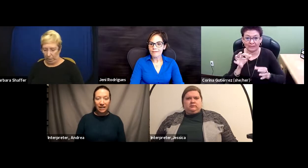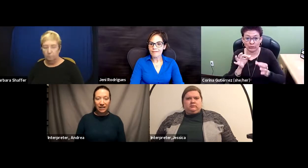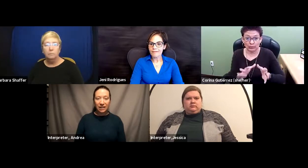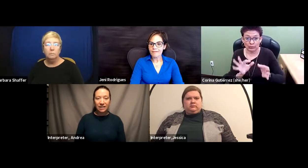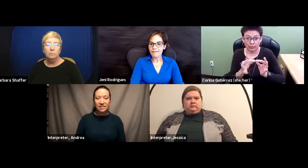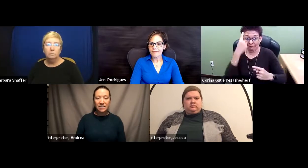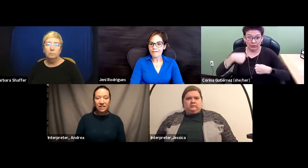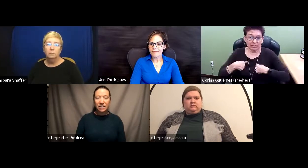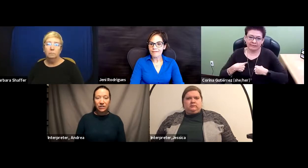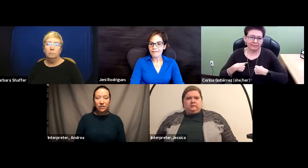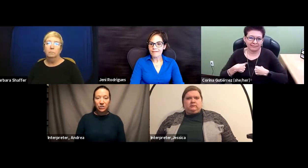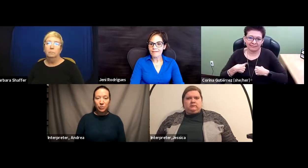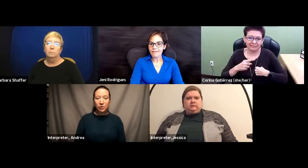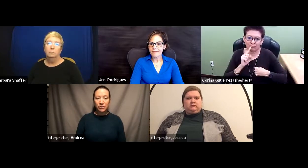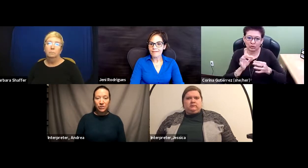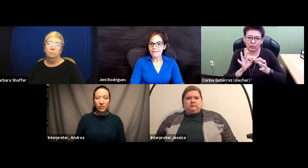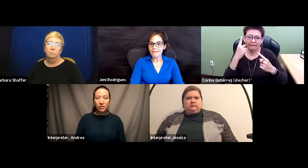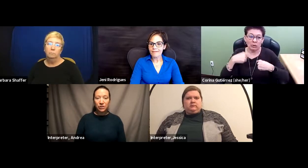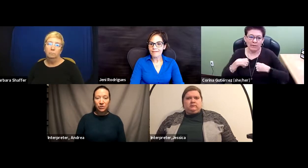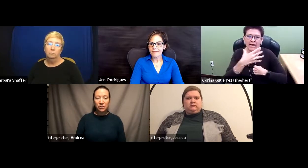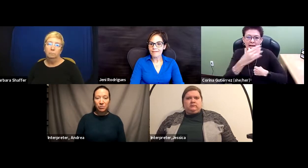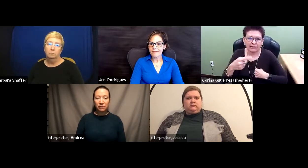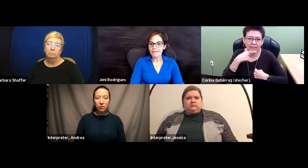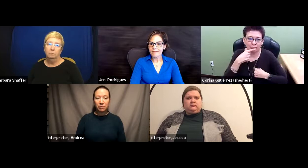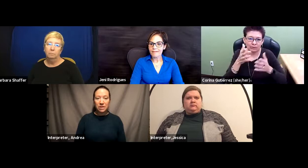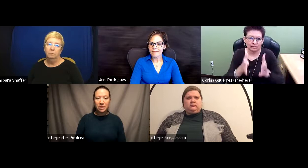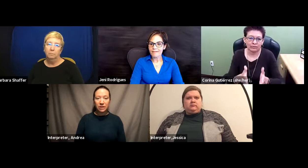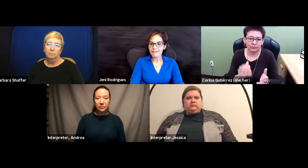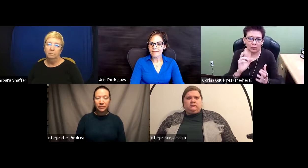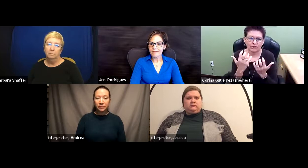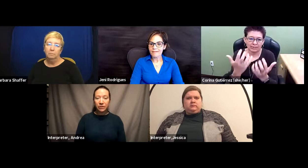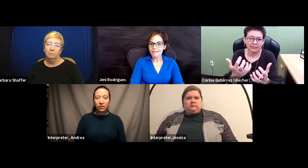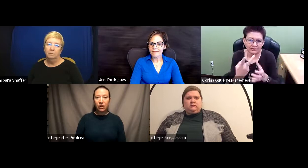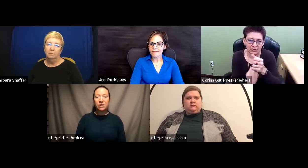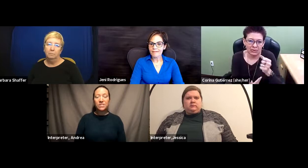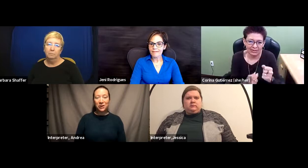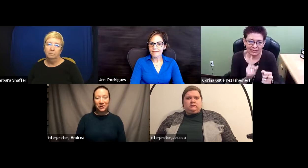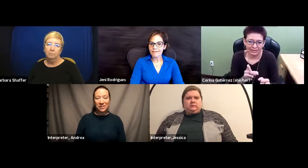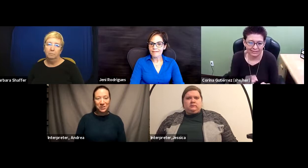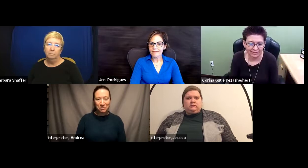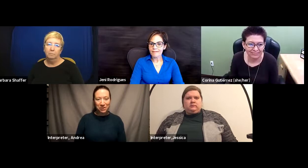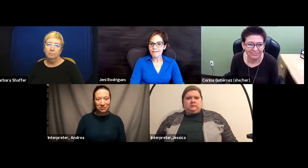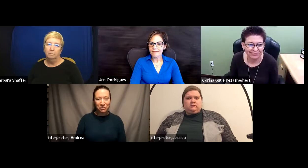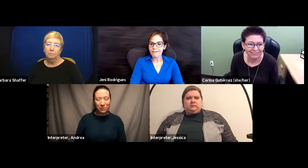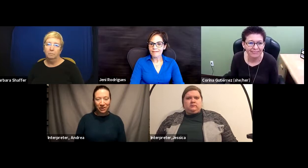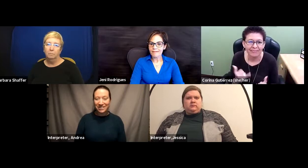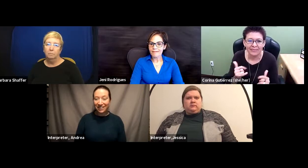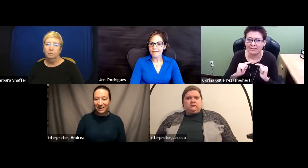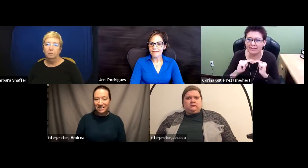And the interpreters who interpret for me also interpret for the audience